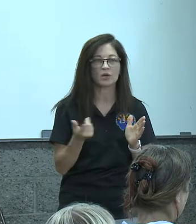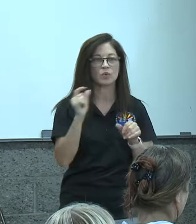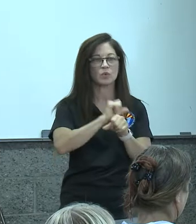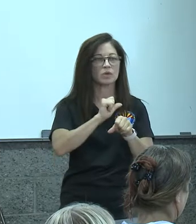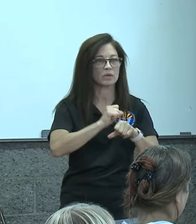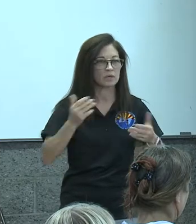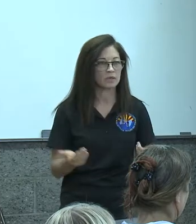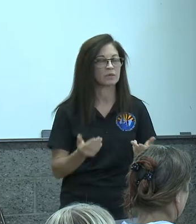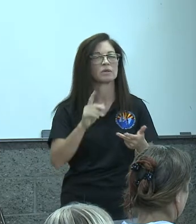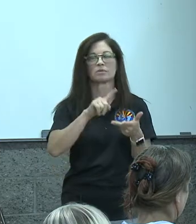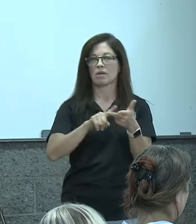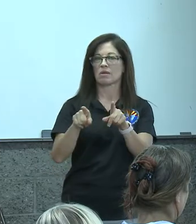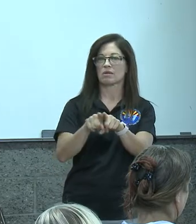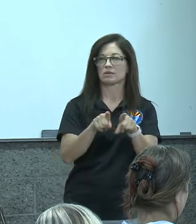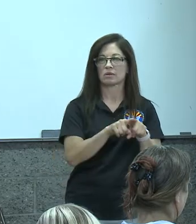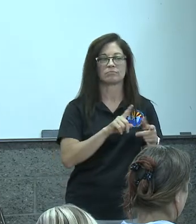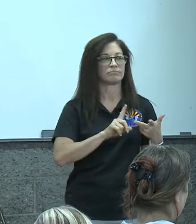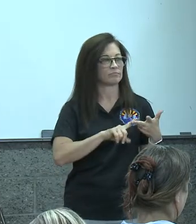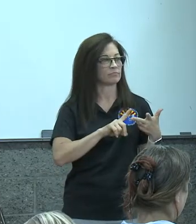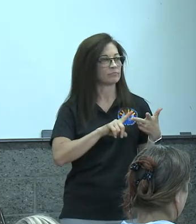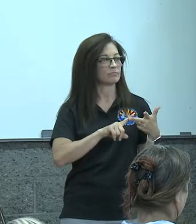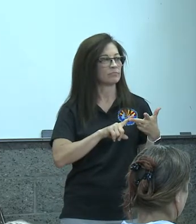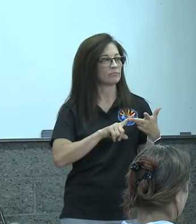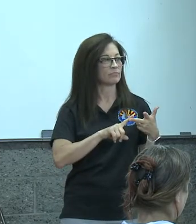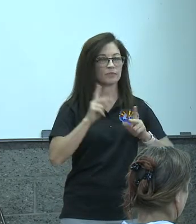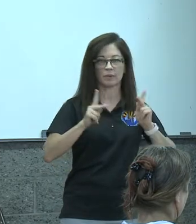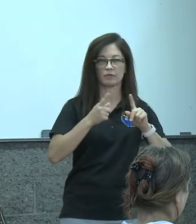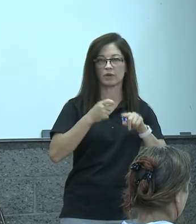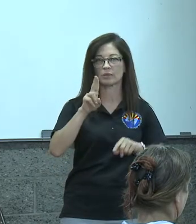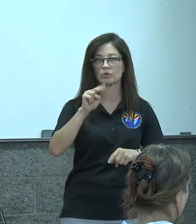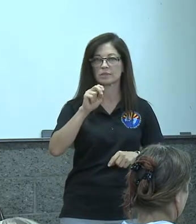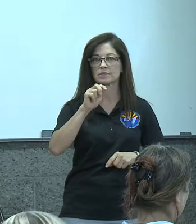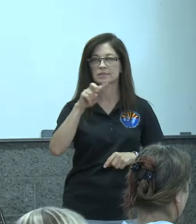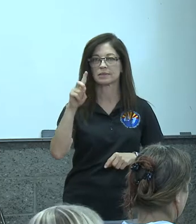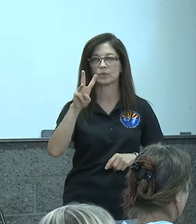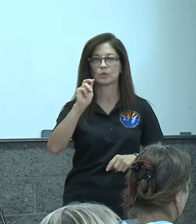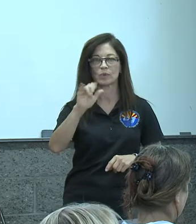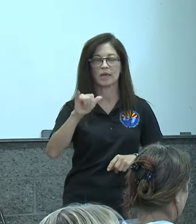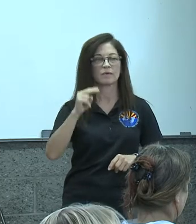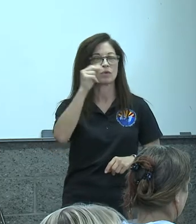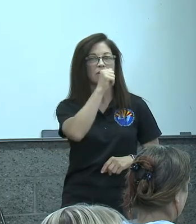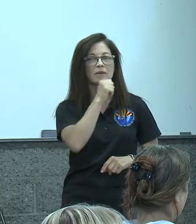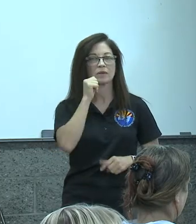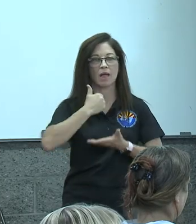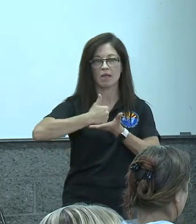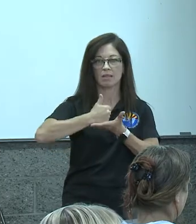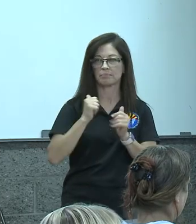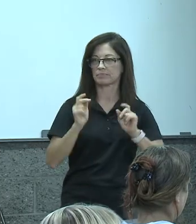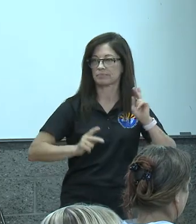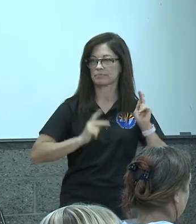site we also have folks from united way of northern arizona who are helping with